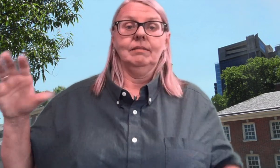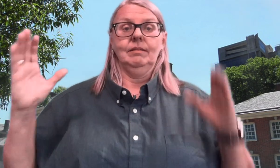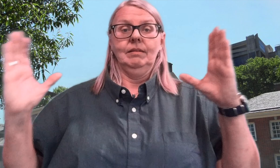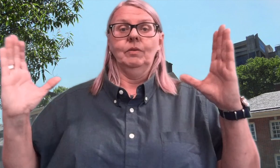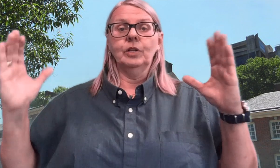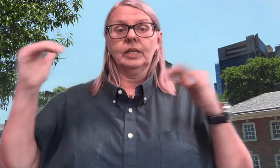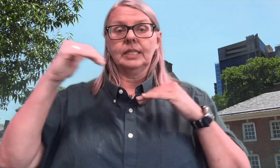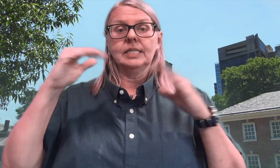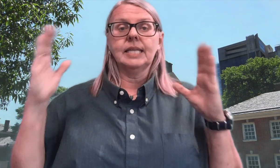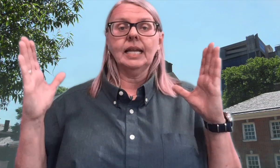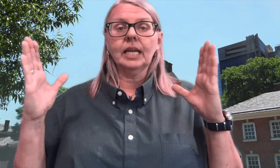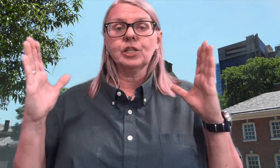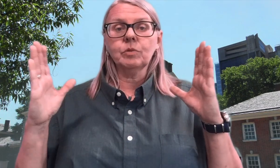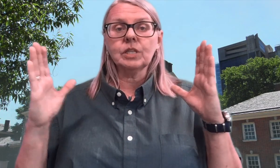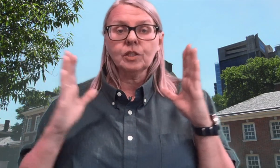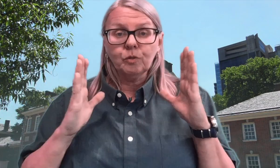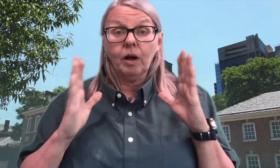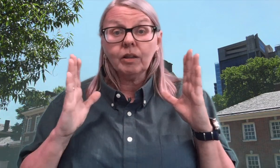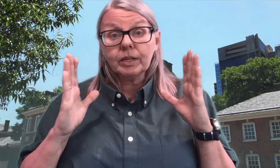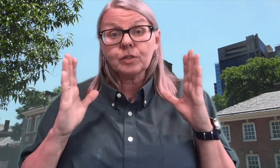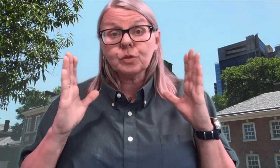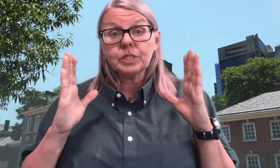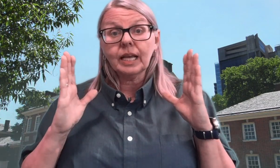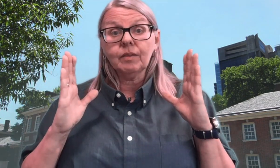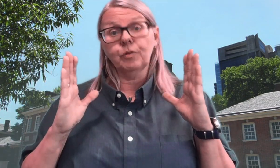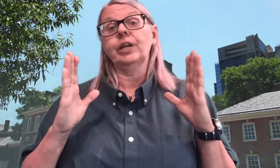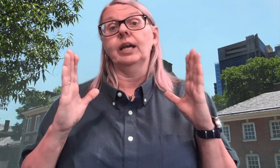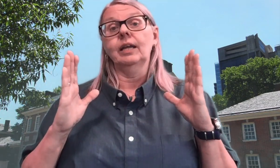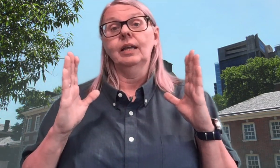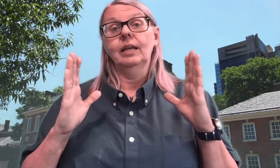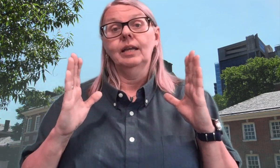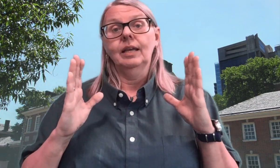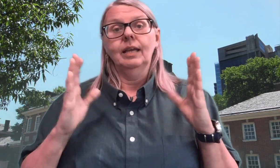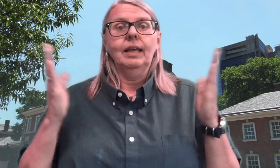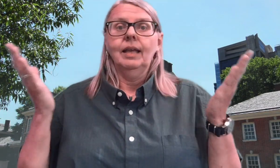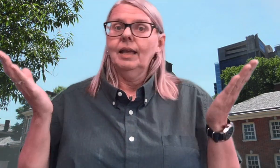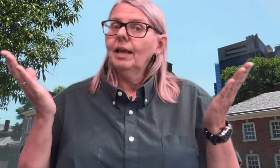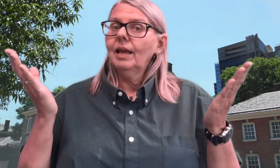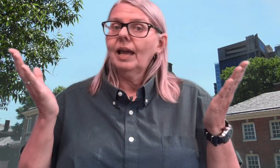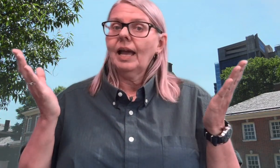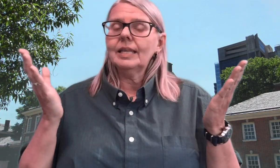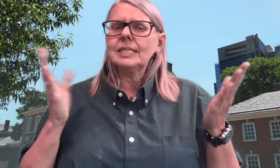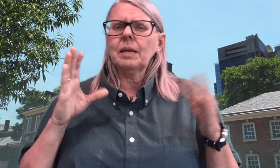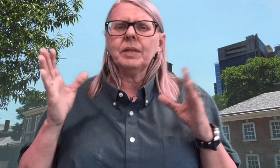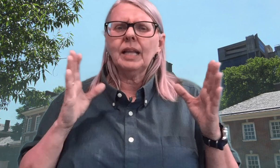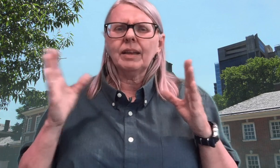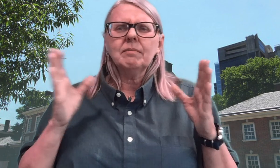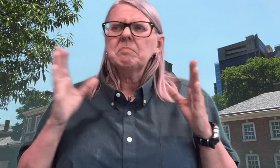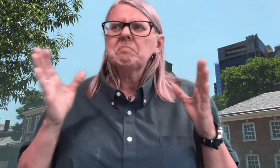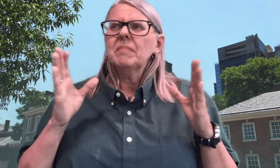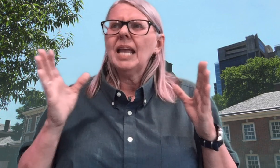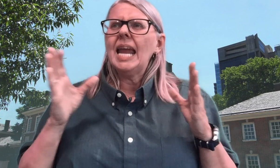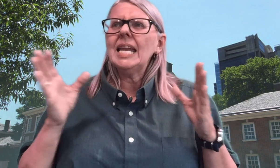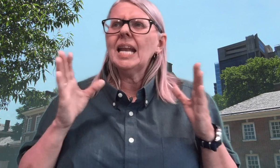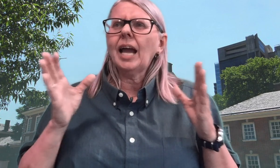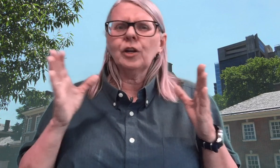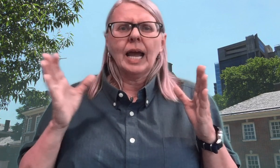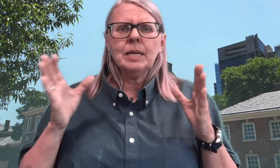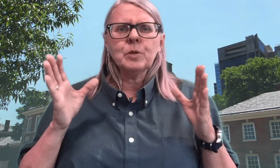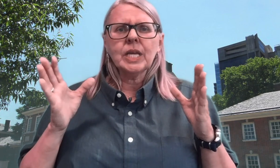when you look at the state election results from all different schools in California, I think it's something like 89 or 90 percent of